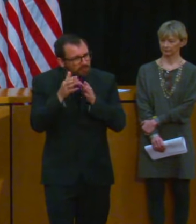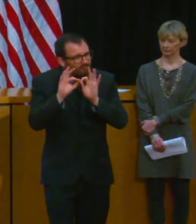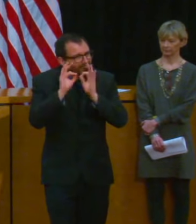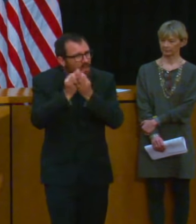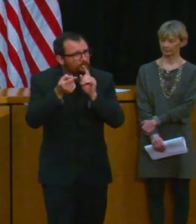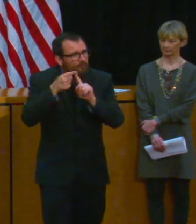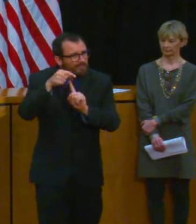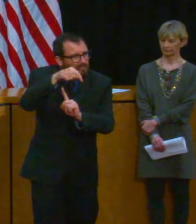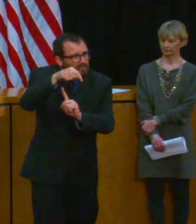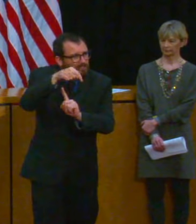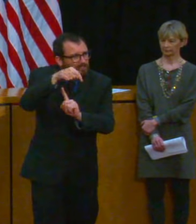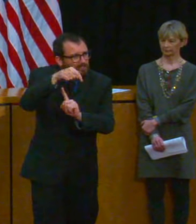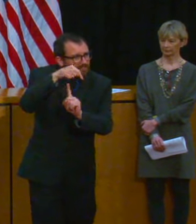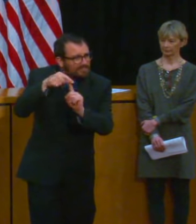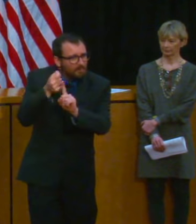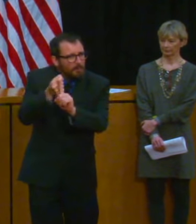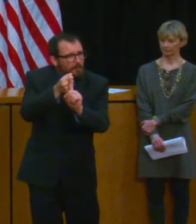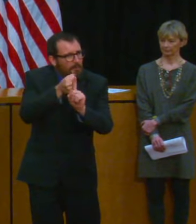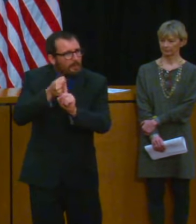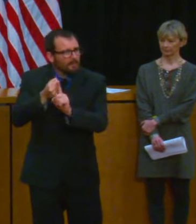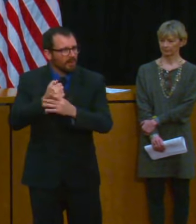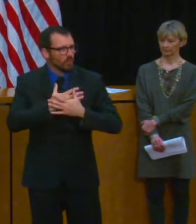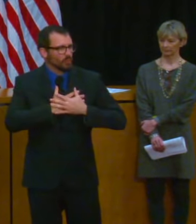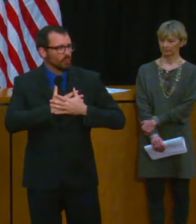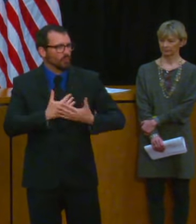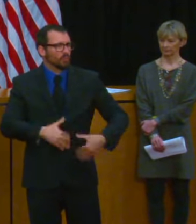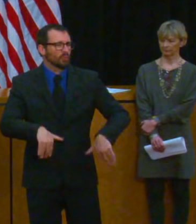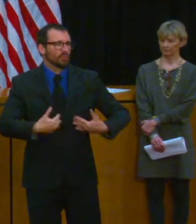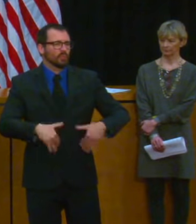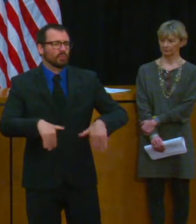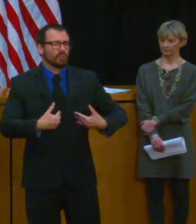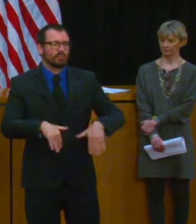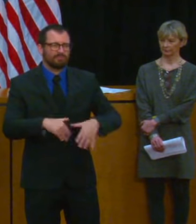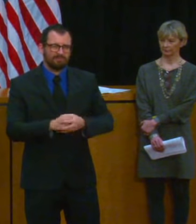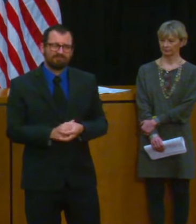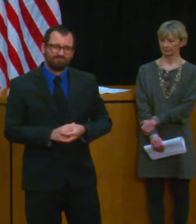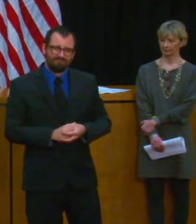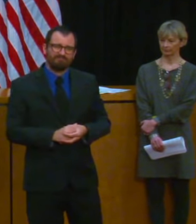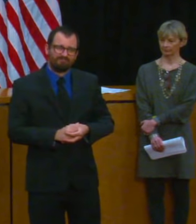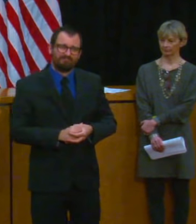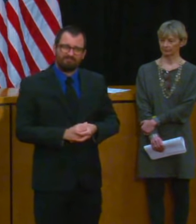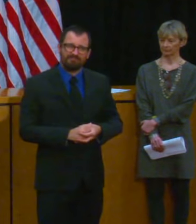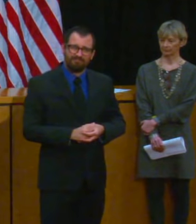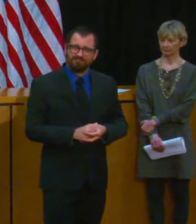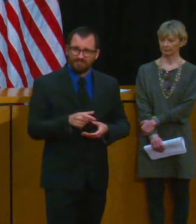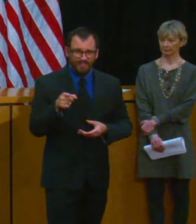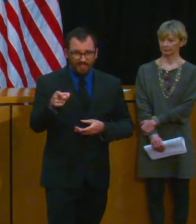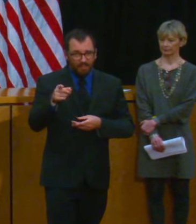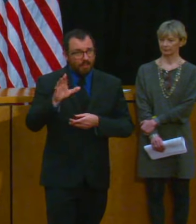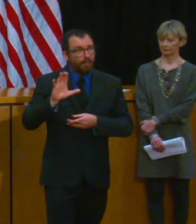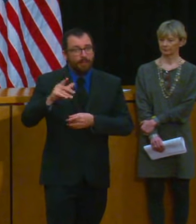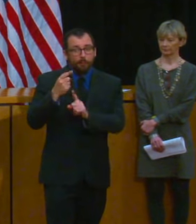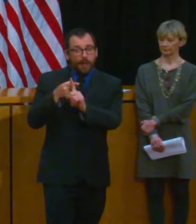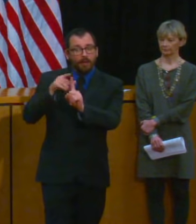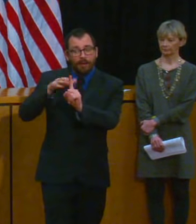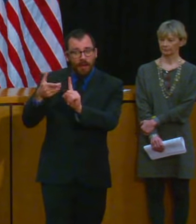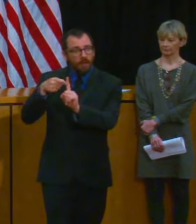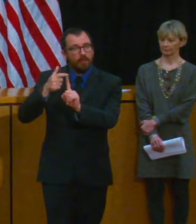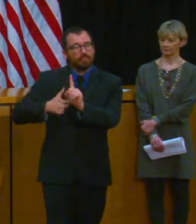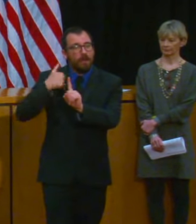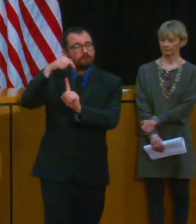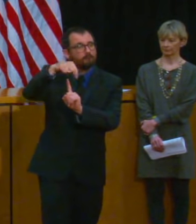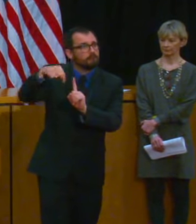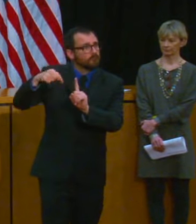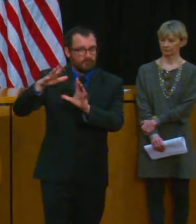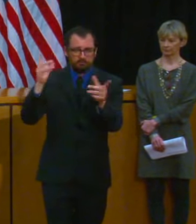and families and lives have been forever changed by the lethal grip of COVID-19 and our hearts go out to